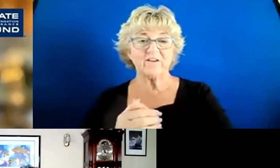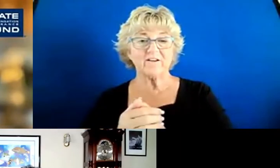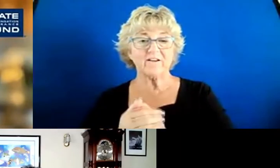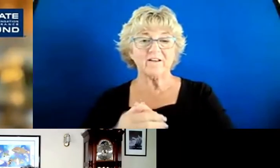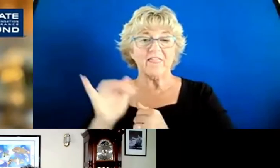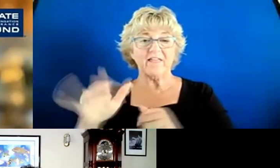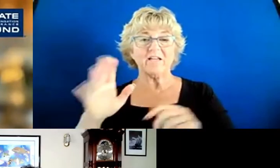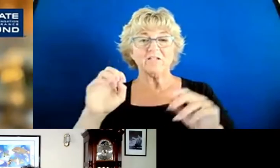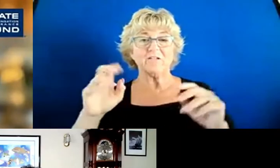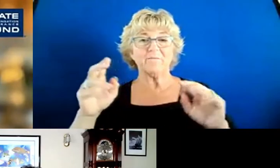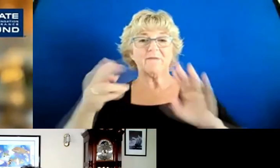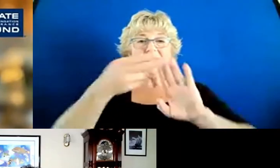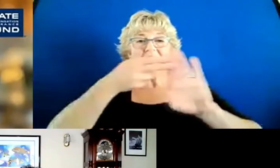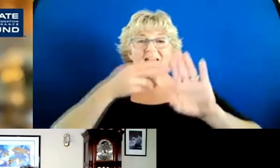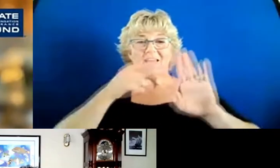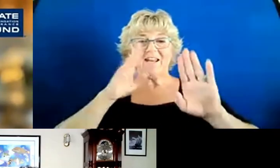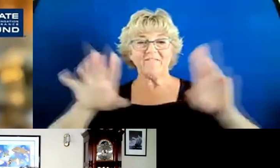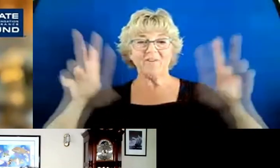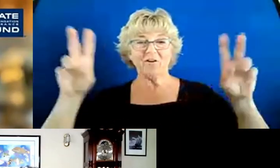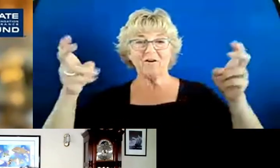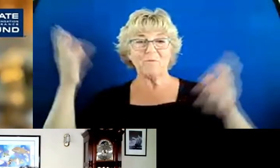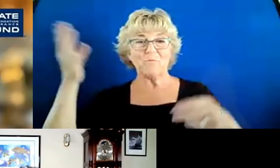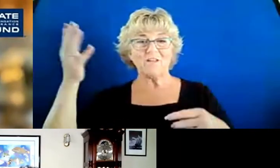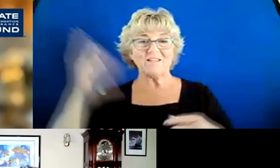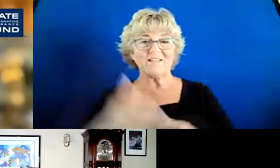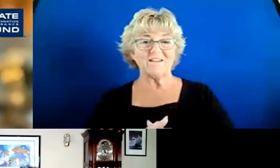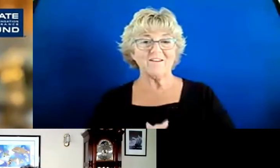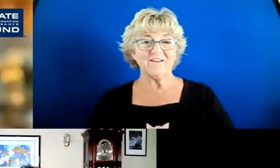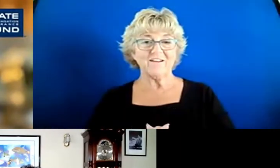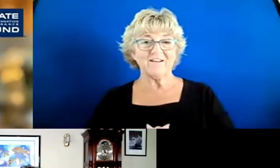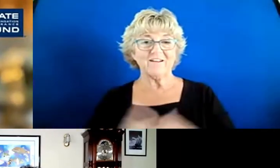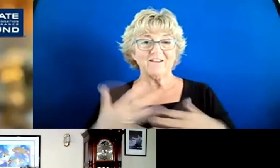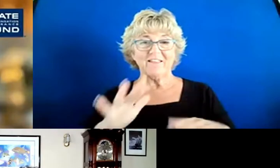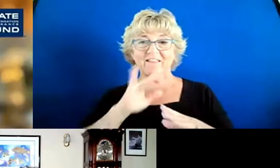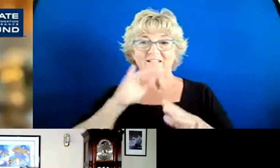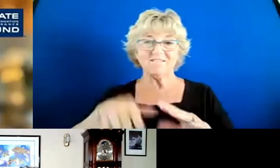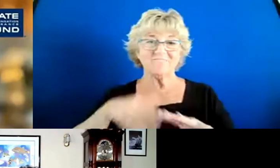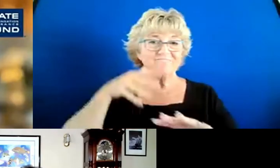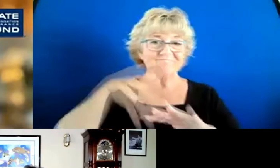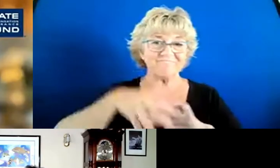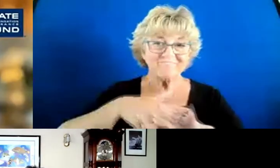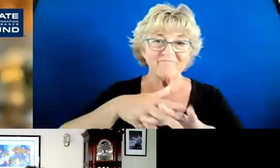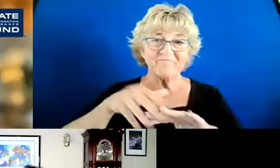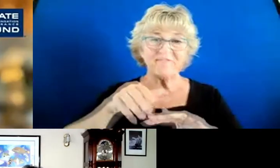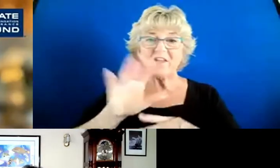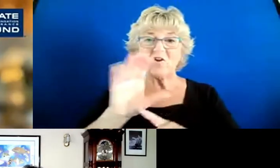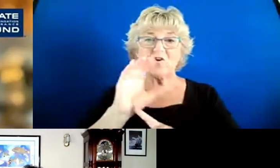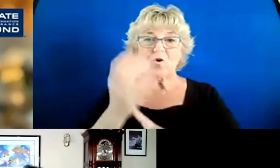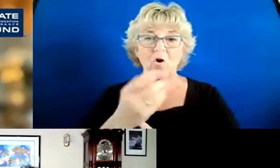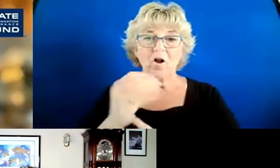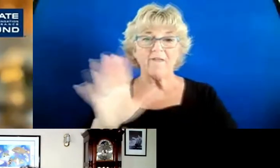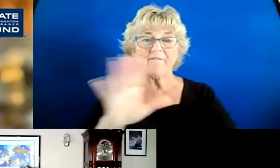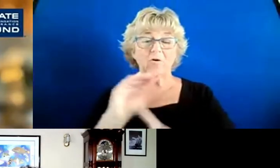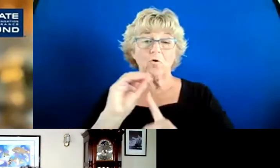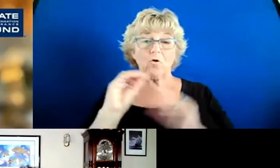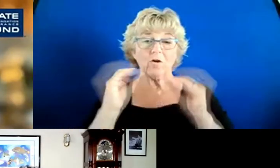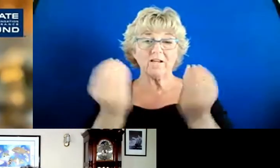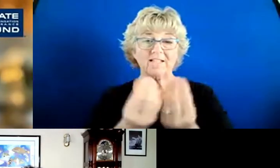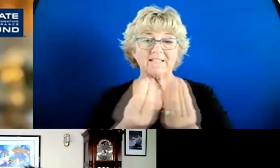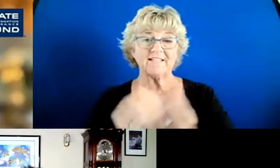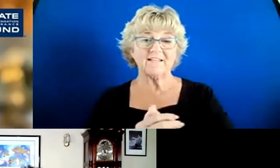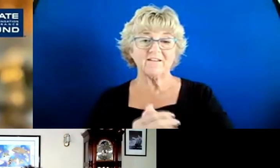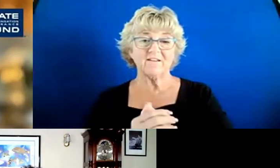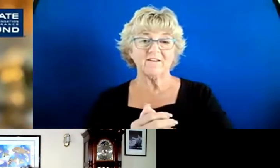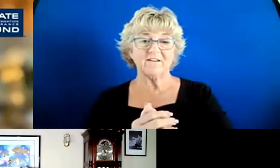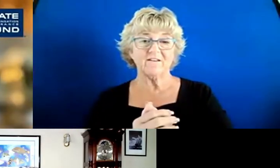the heading of your presentation. This is so deep rooted in your culture of your organization. And